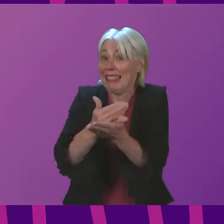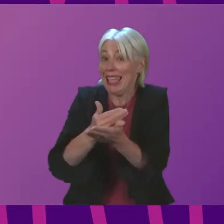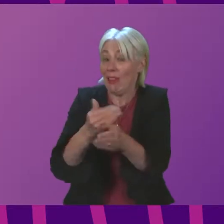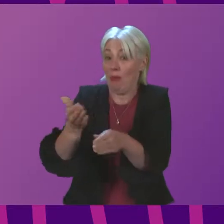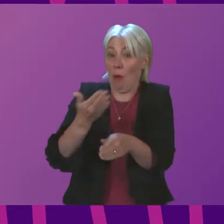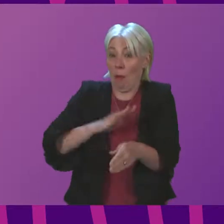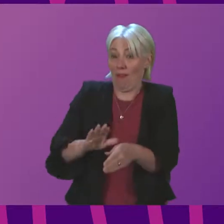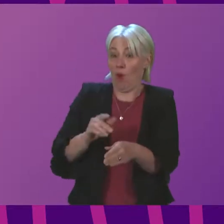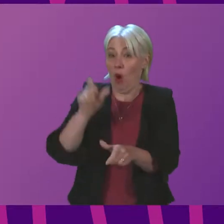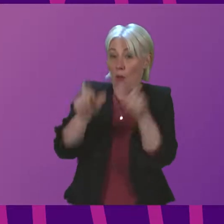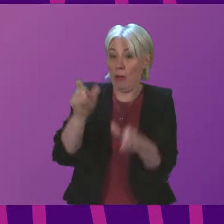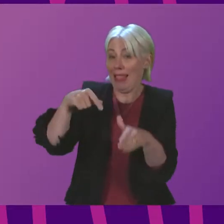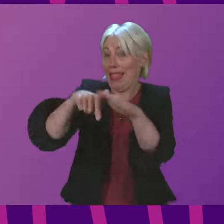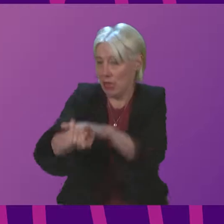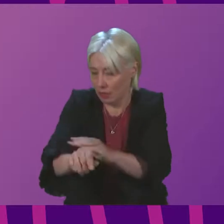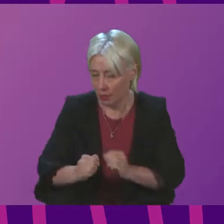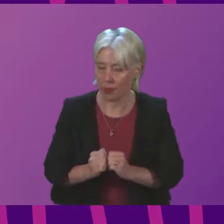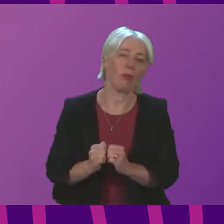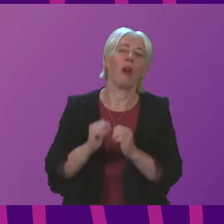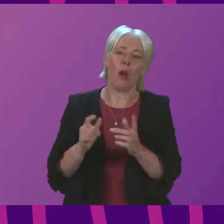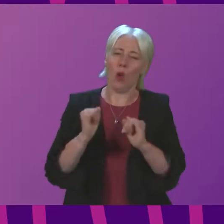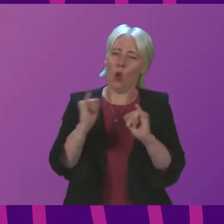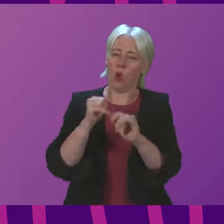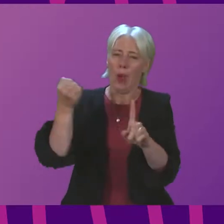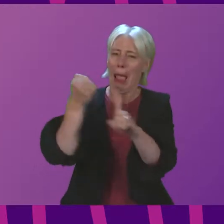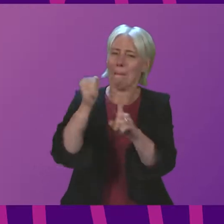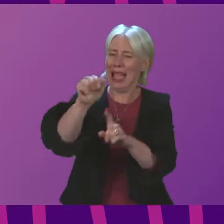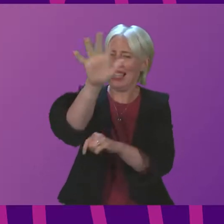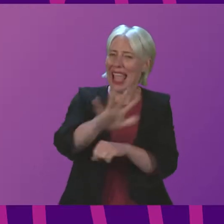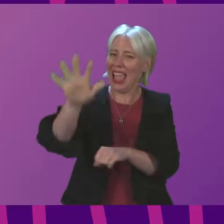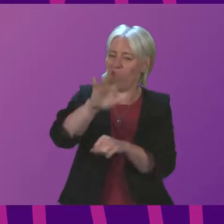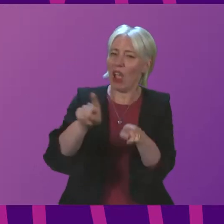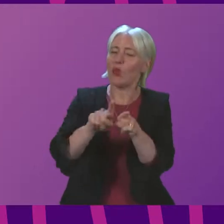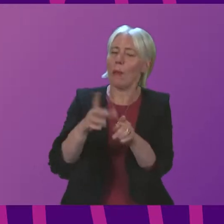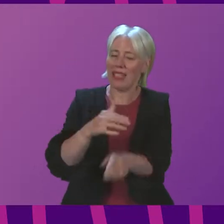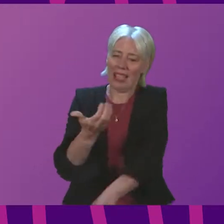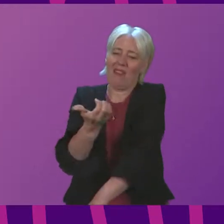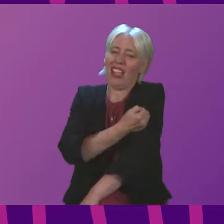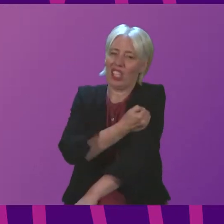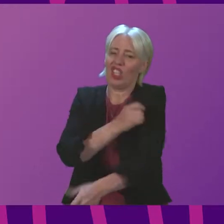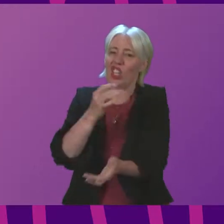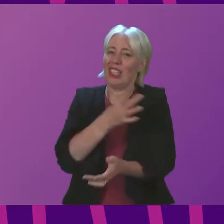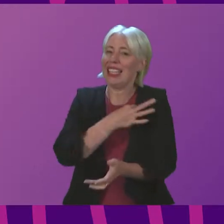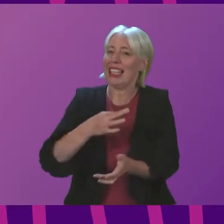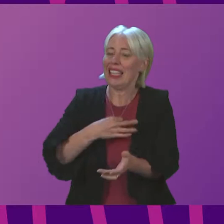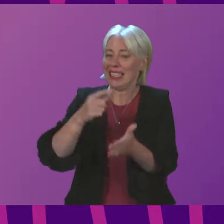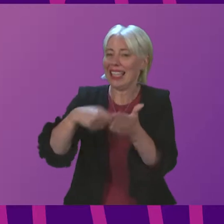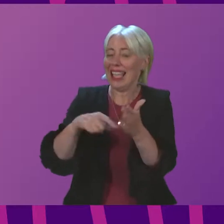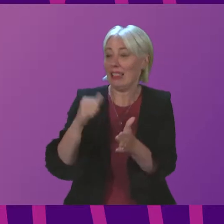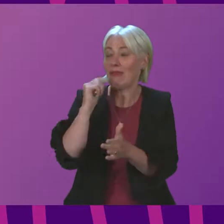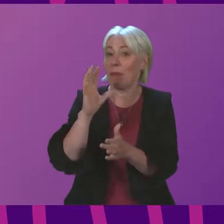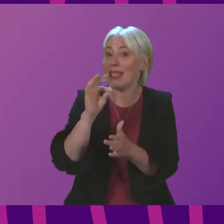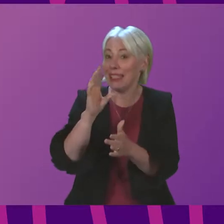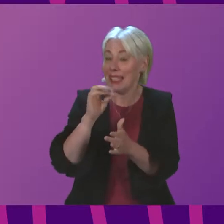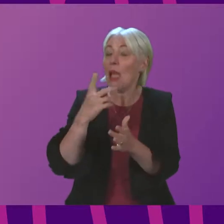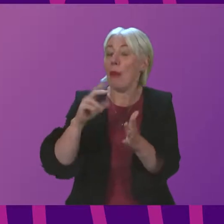are welcomed back. The severe impacts in that area also meant that vaccination clinics in Aberdeenshire were cancelled on Monday, with planned